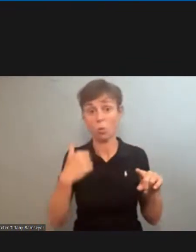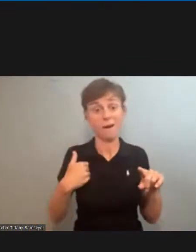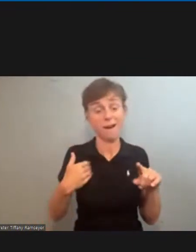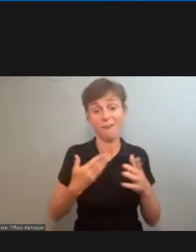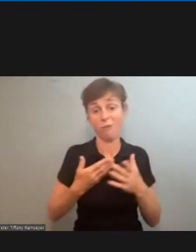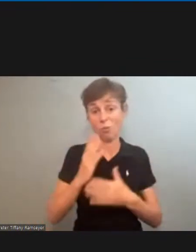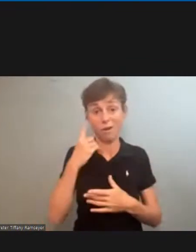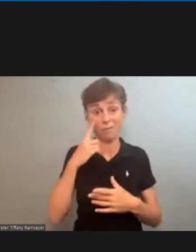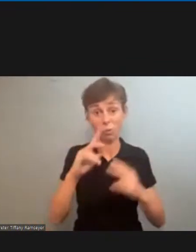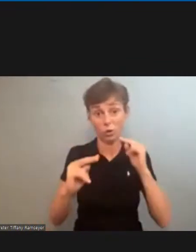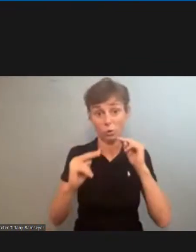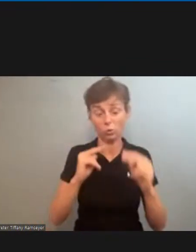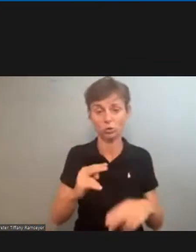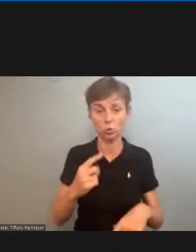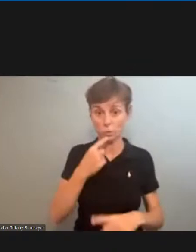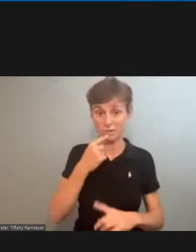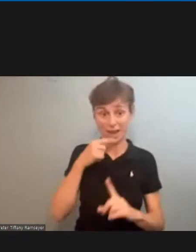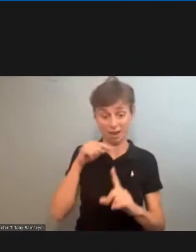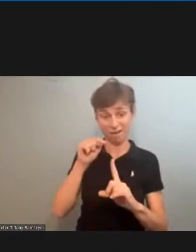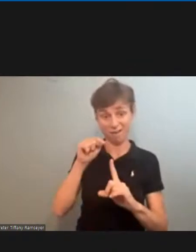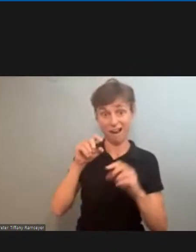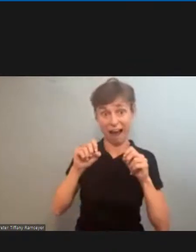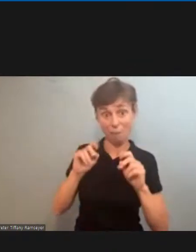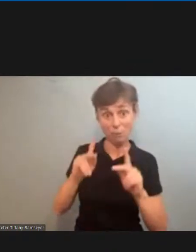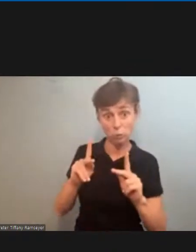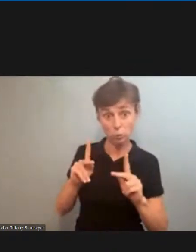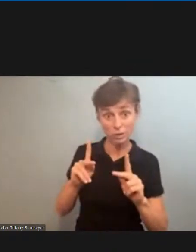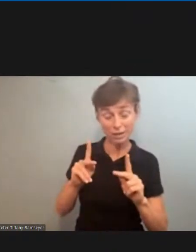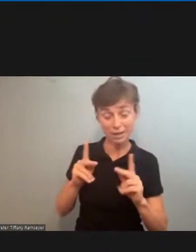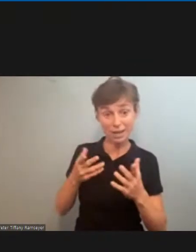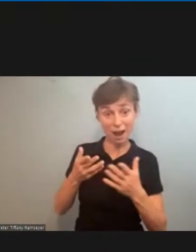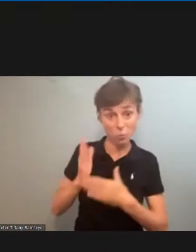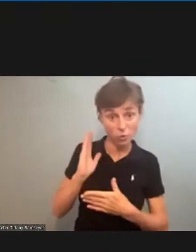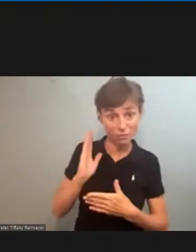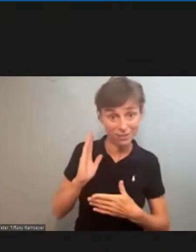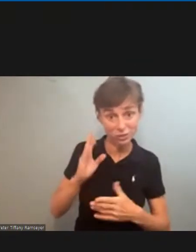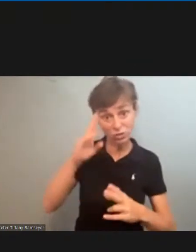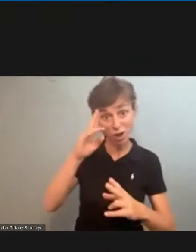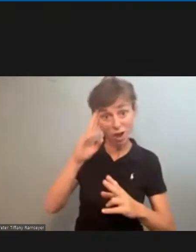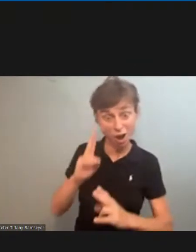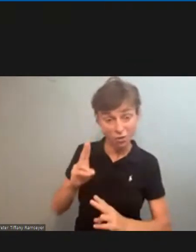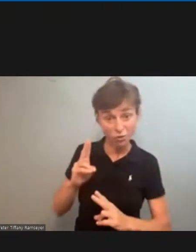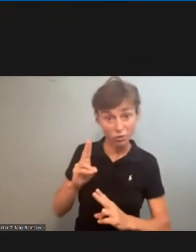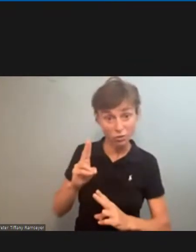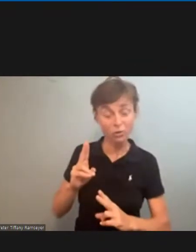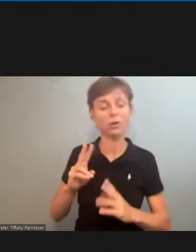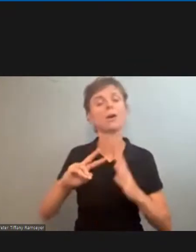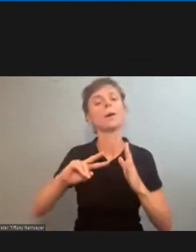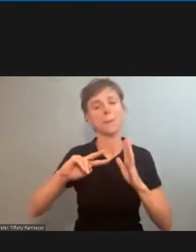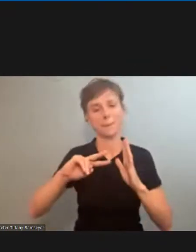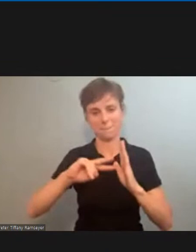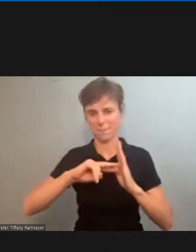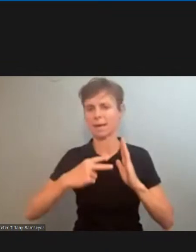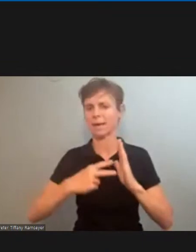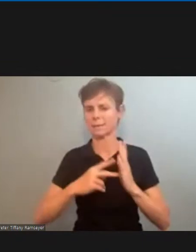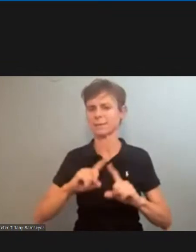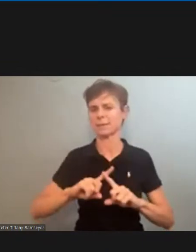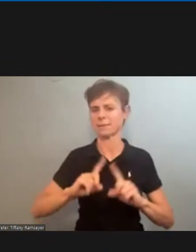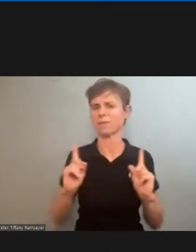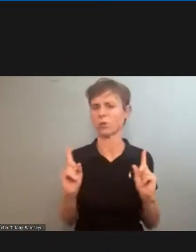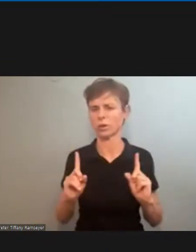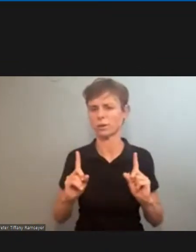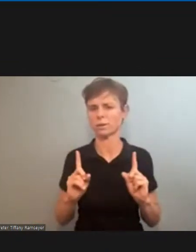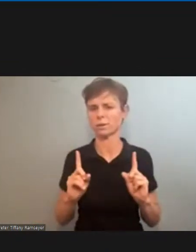about the opportunity the privilege the honor the opportunity we're talking about something very different than